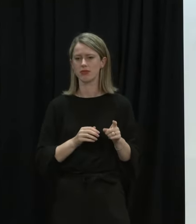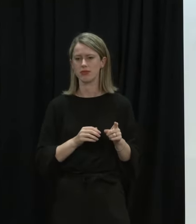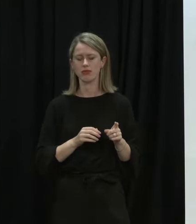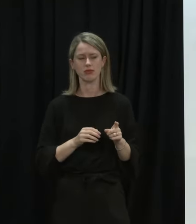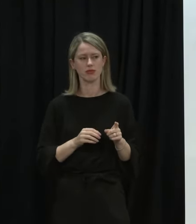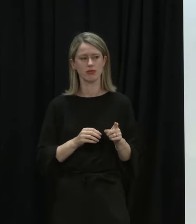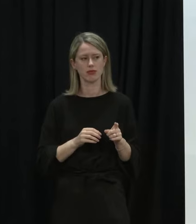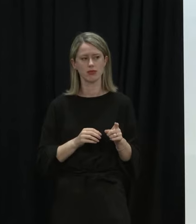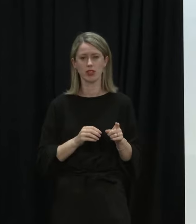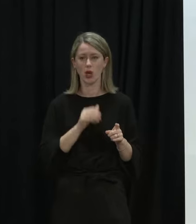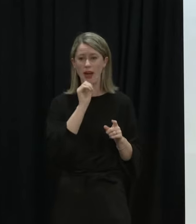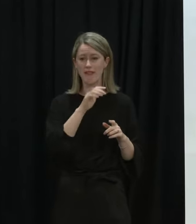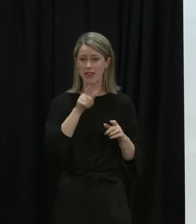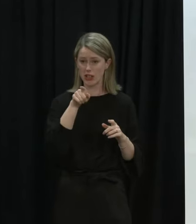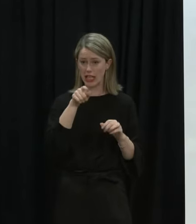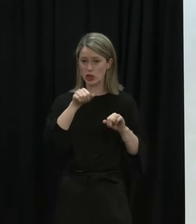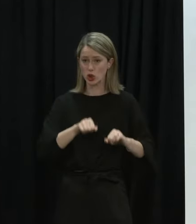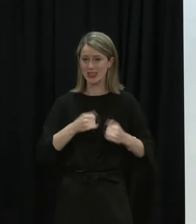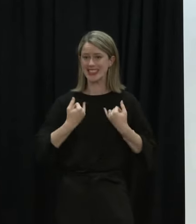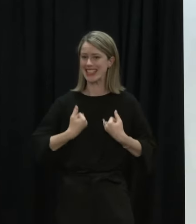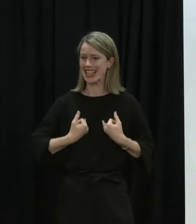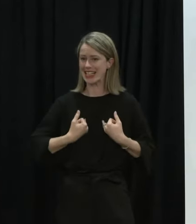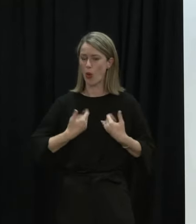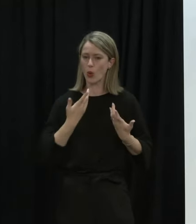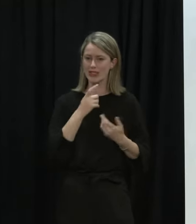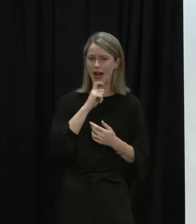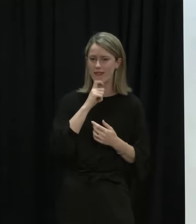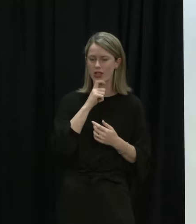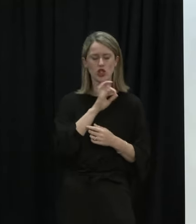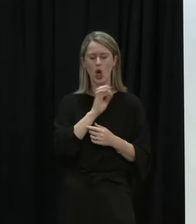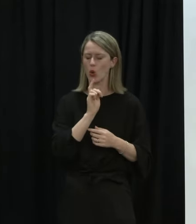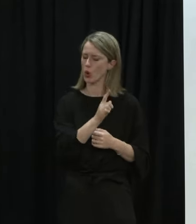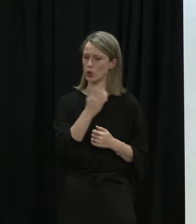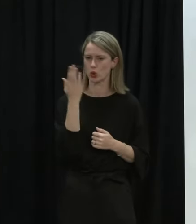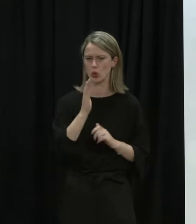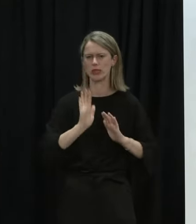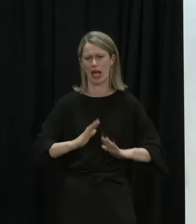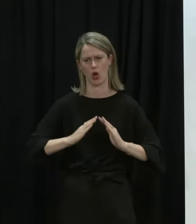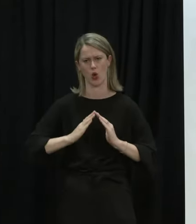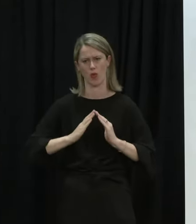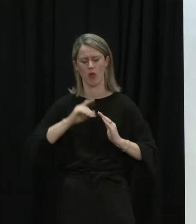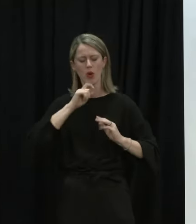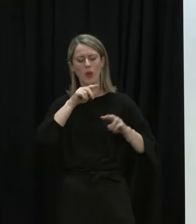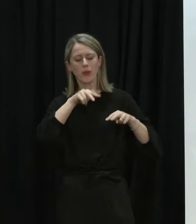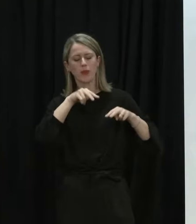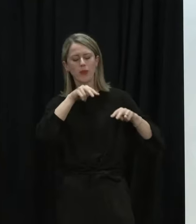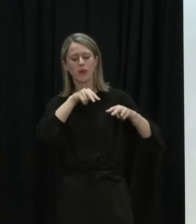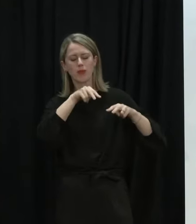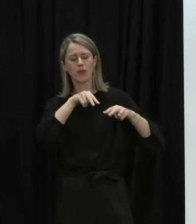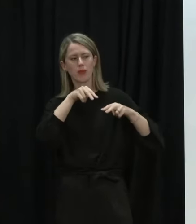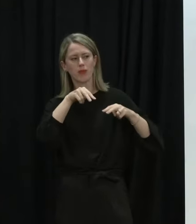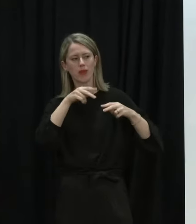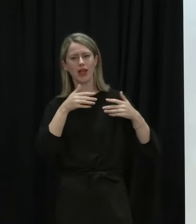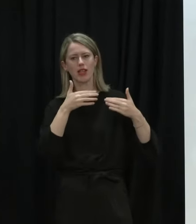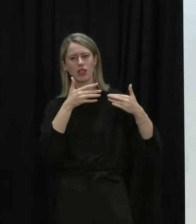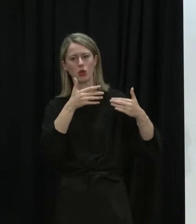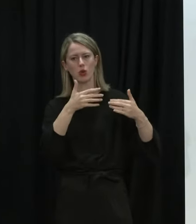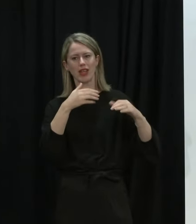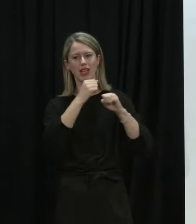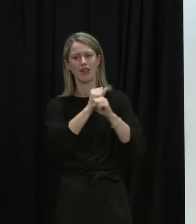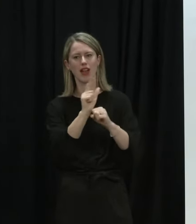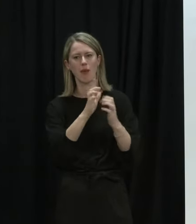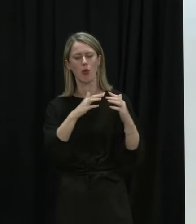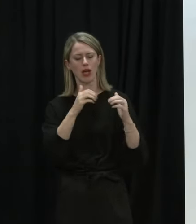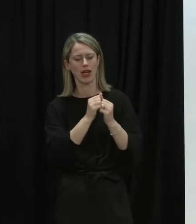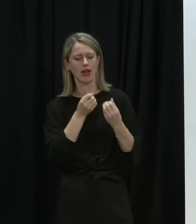key things is any student who is unwell should not, or staff members, should not go to school. We'll keep a close eye on that through until the end of Labor weekend